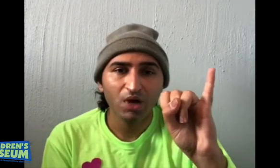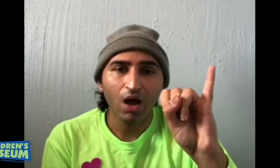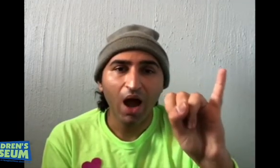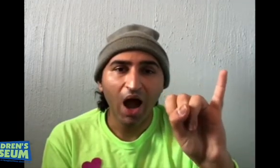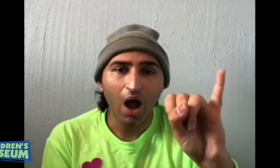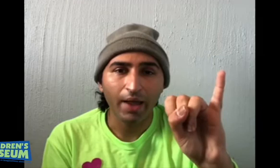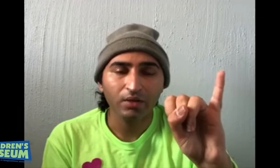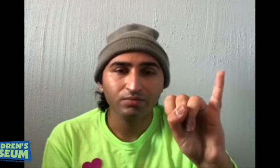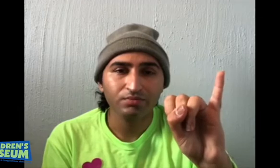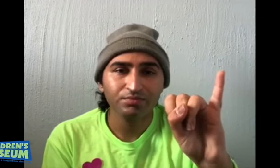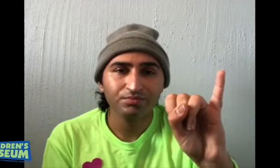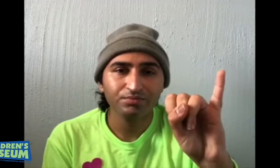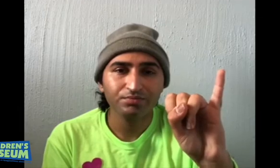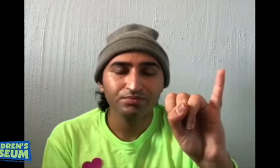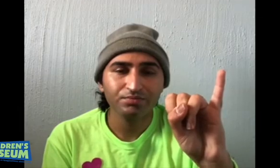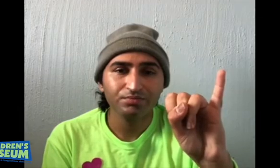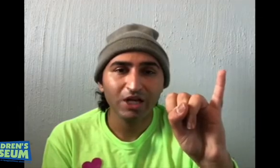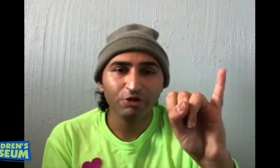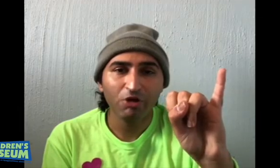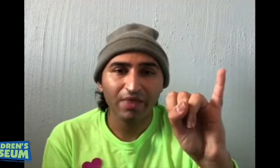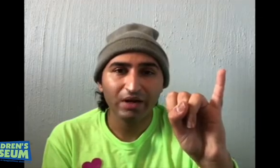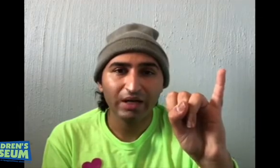I. Let's try that again.